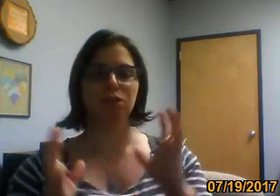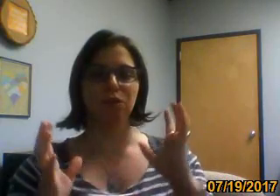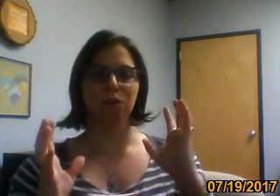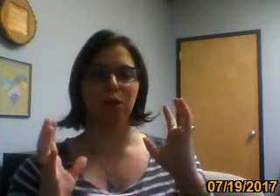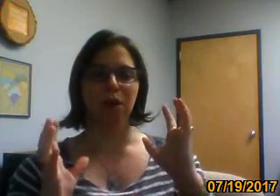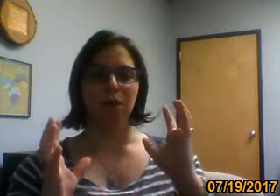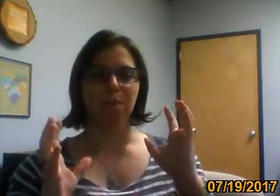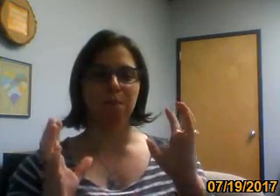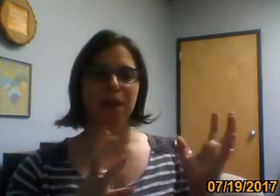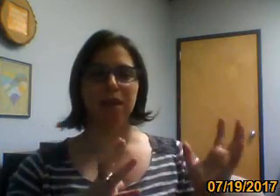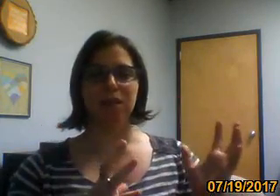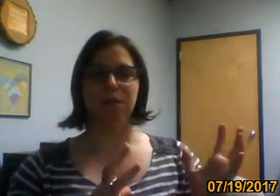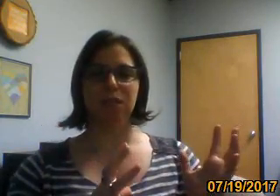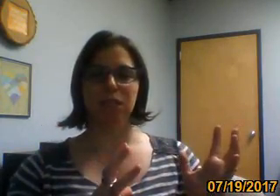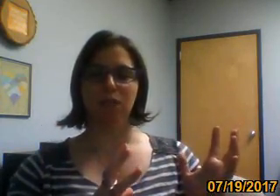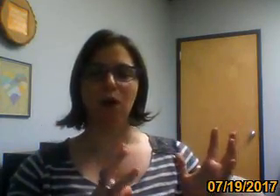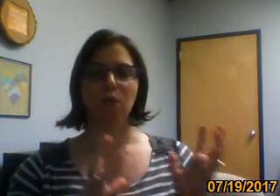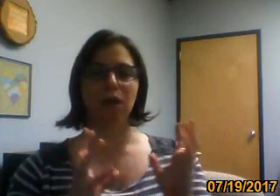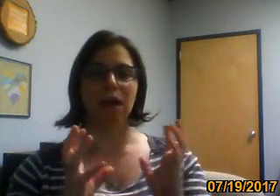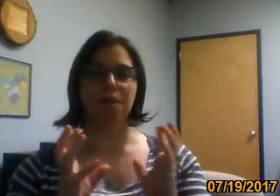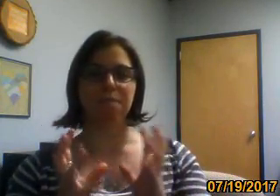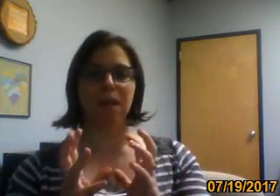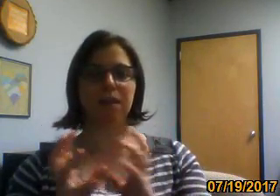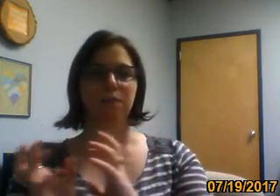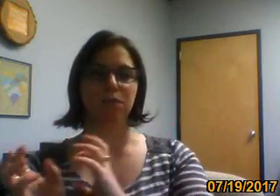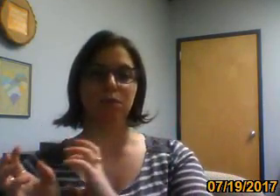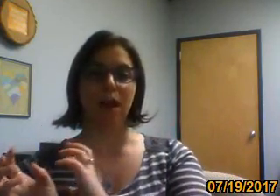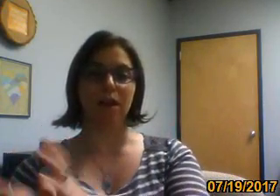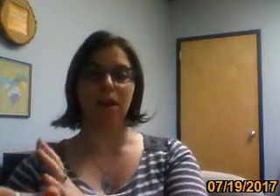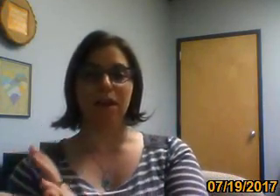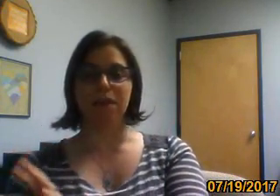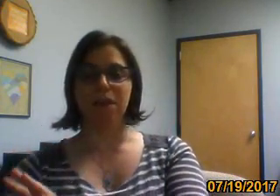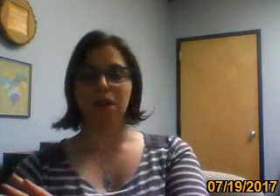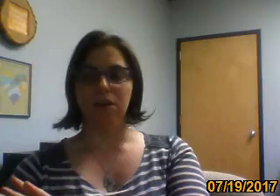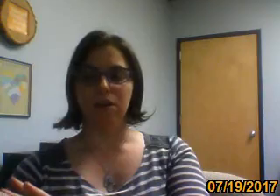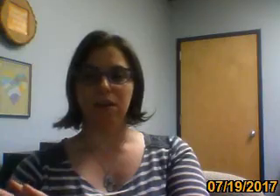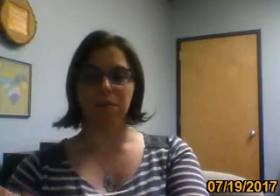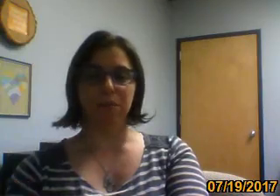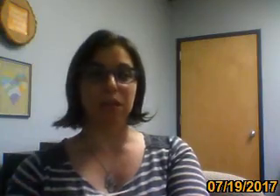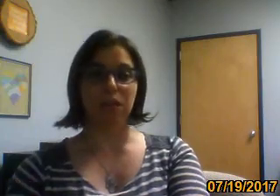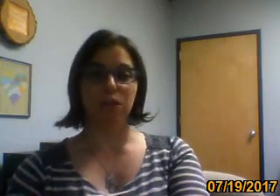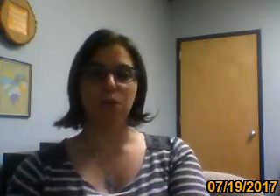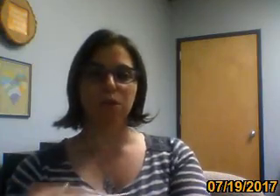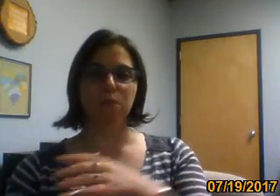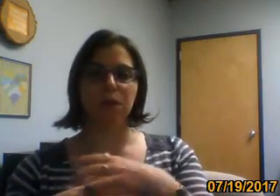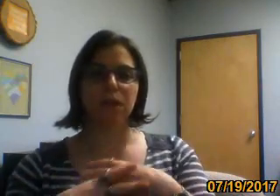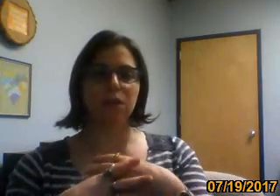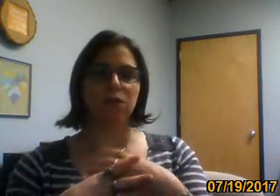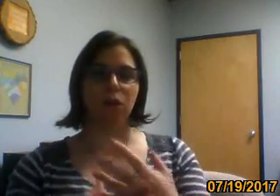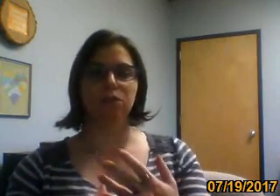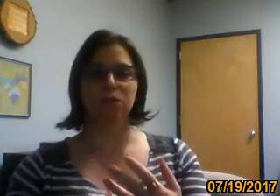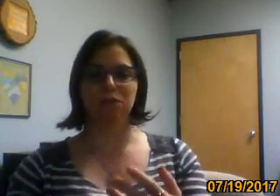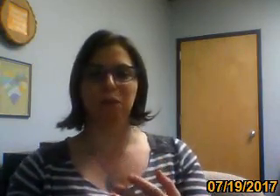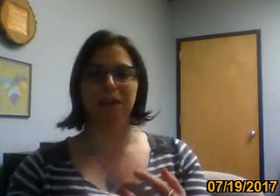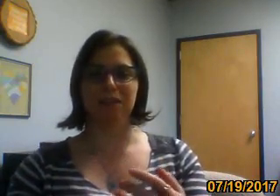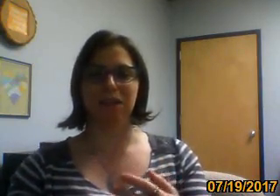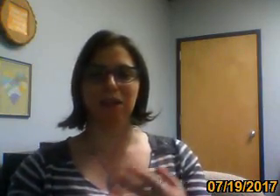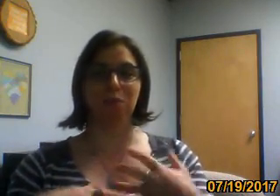to make these pieces of artwork and make them so that they're completely yours, but there's also this way to